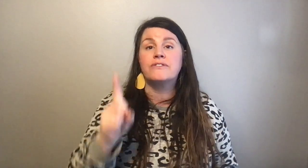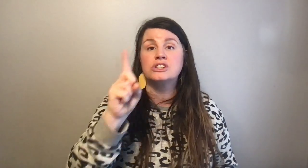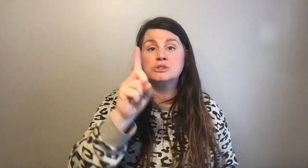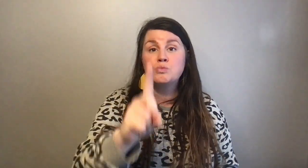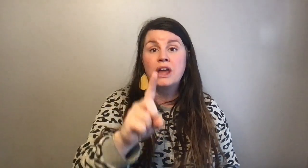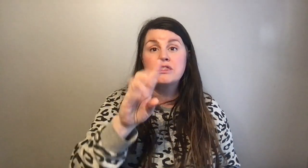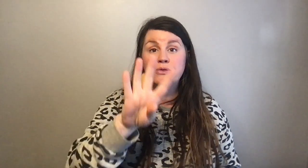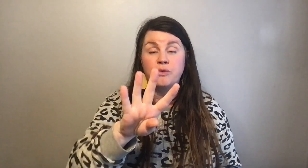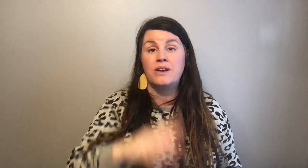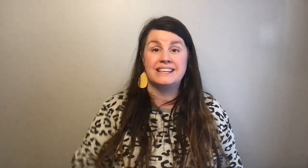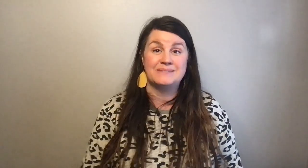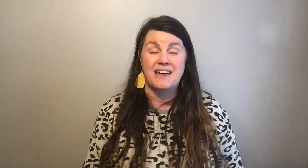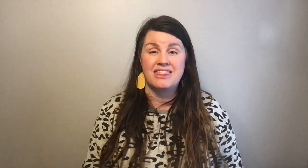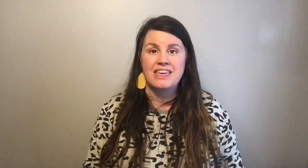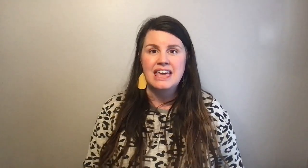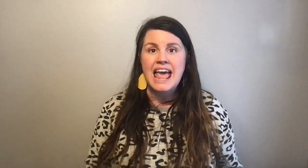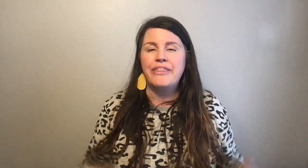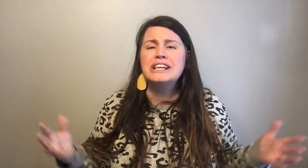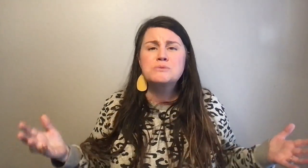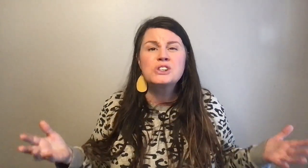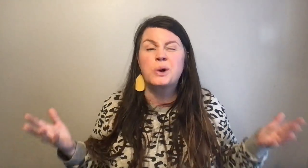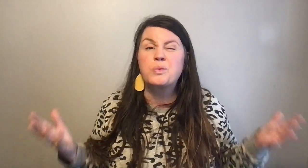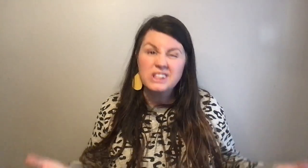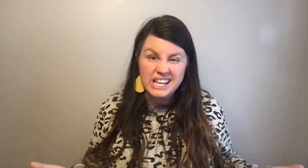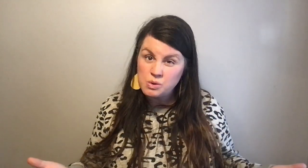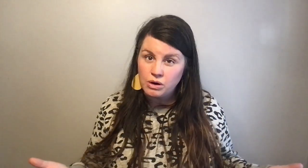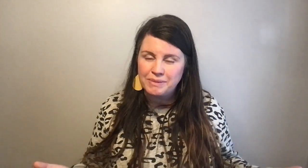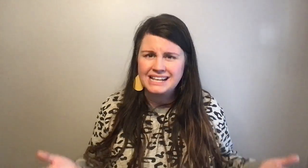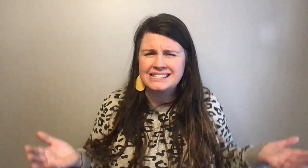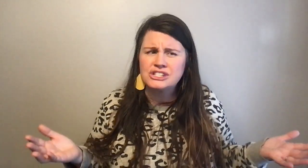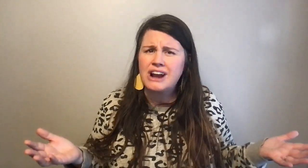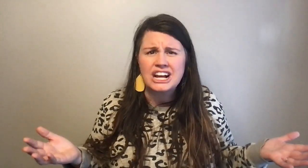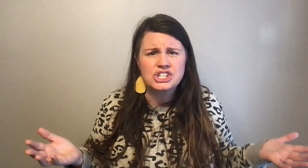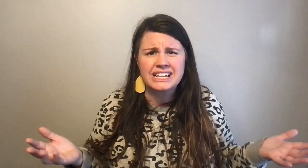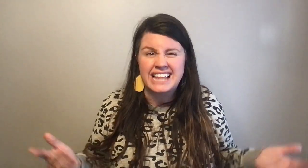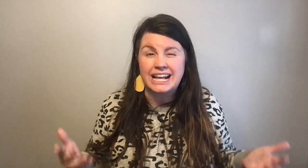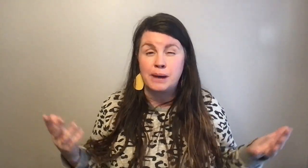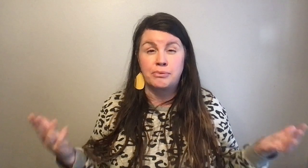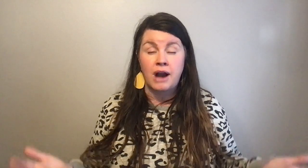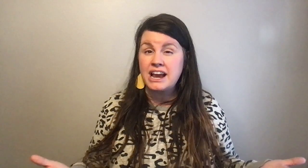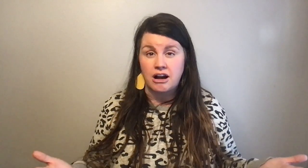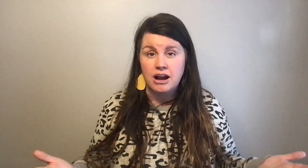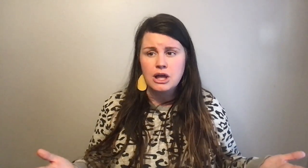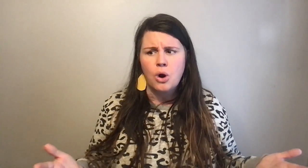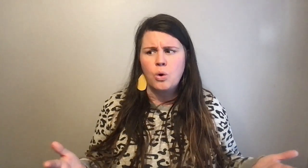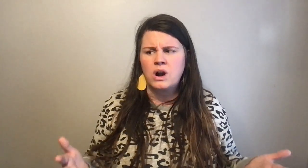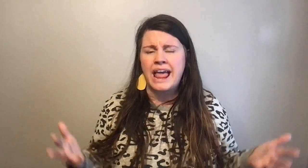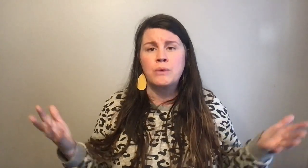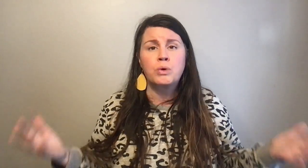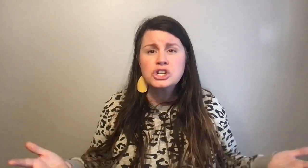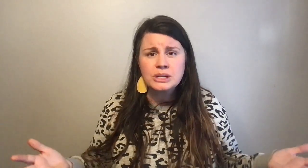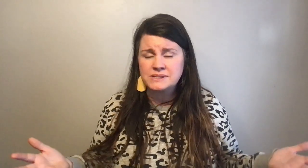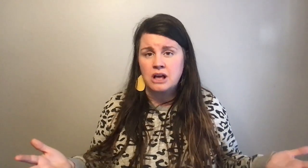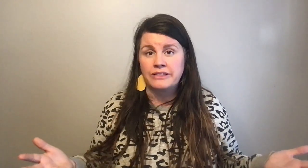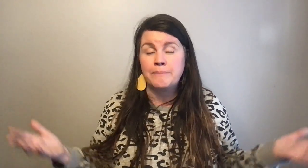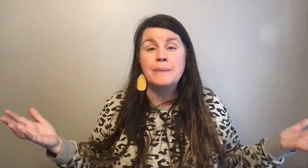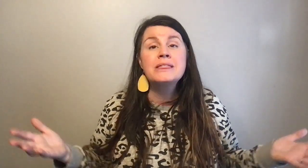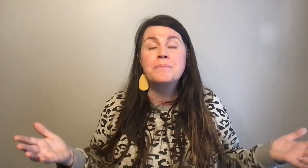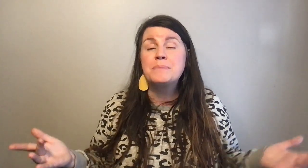verses 1 through 4 this month. And these words are really cool because these are actually like a prayer or a worship song that maybe the people